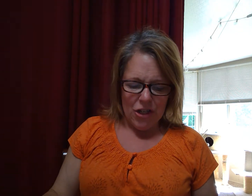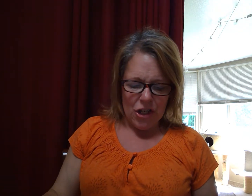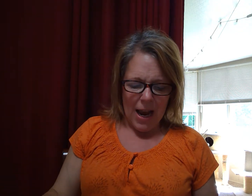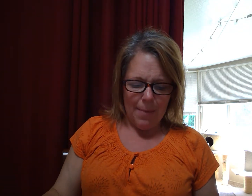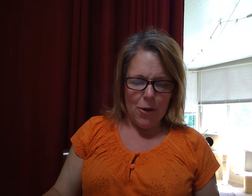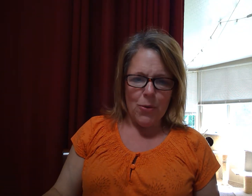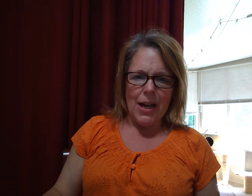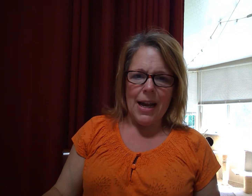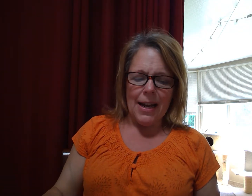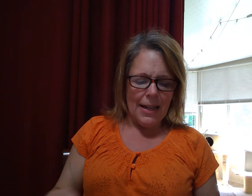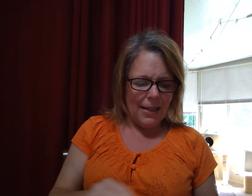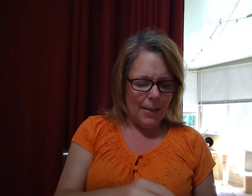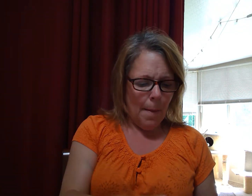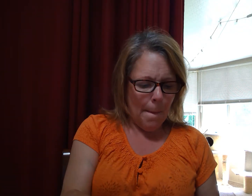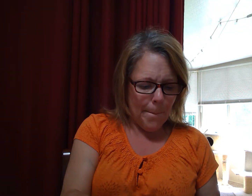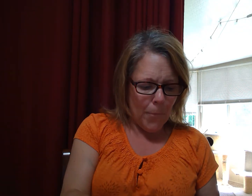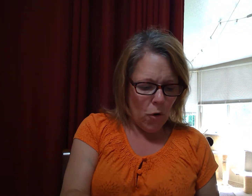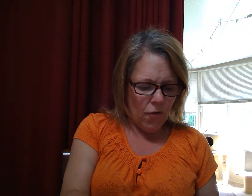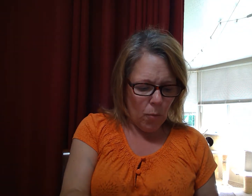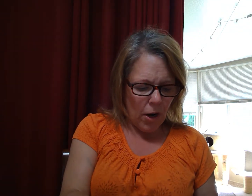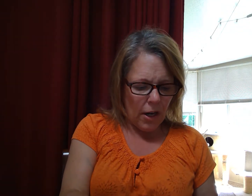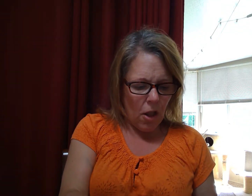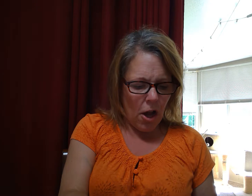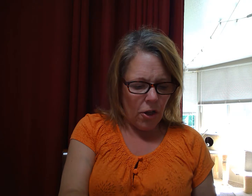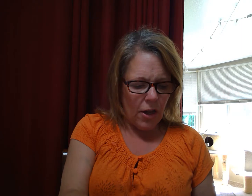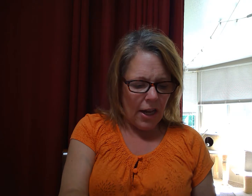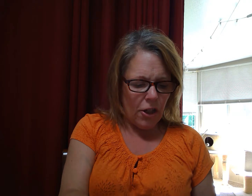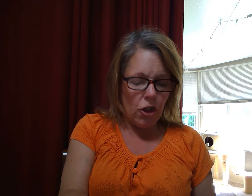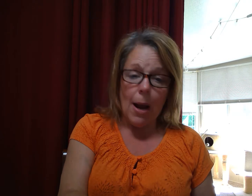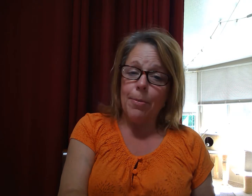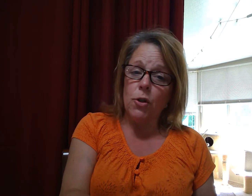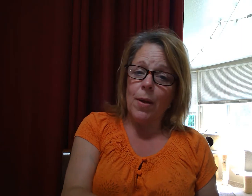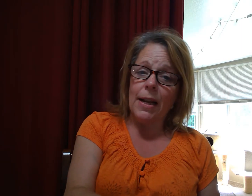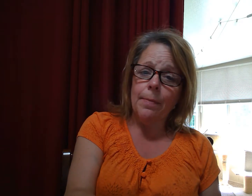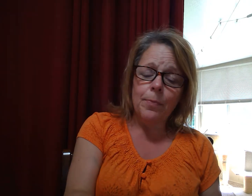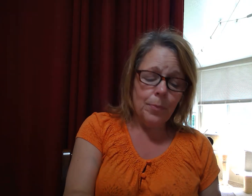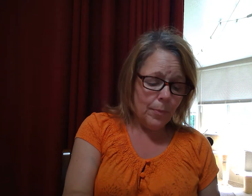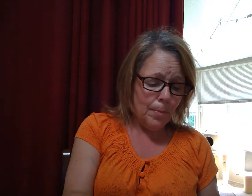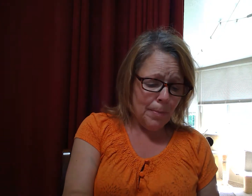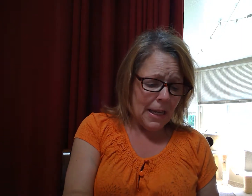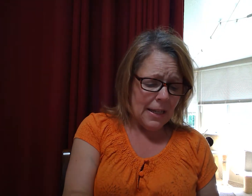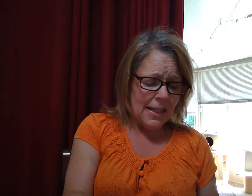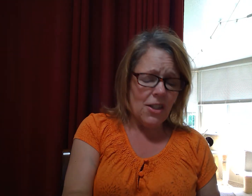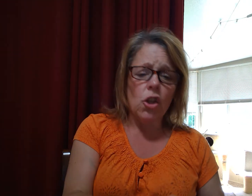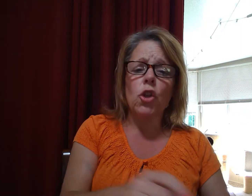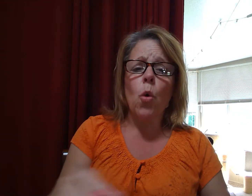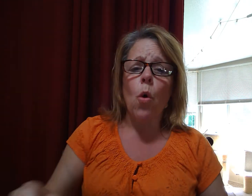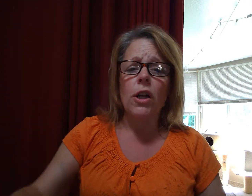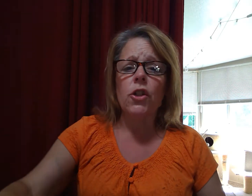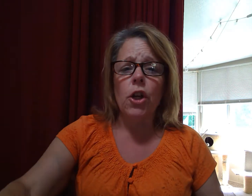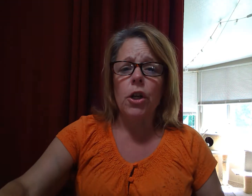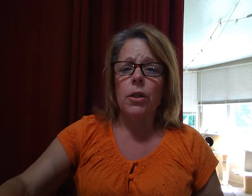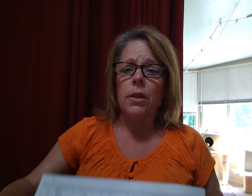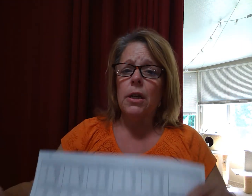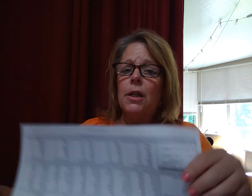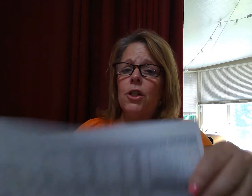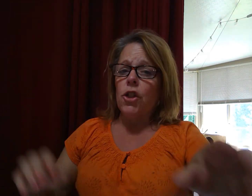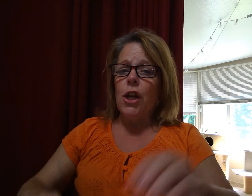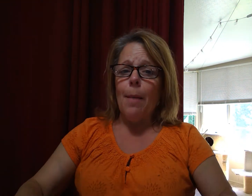job, you guys. Moving right along. You got your choppers ready? Because it's your turn to chop